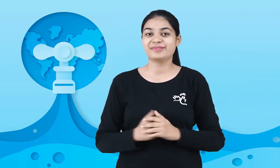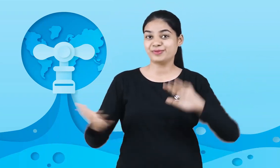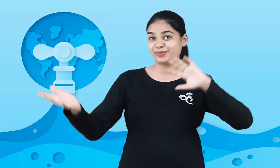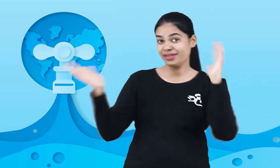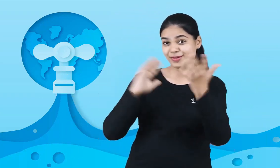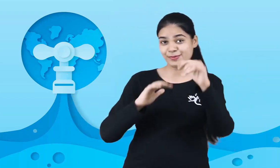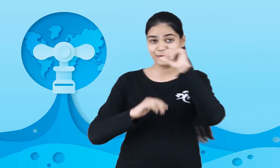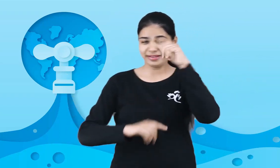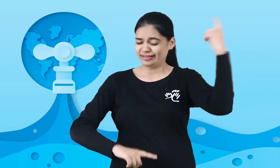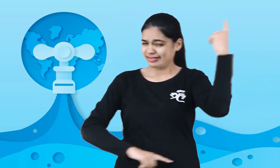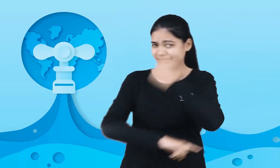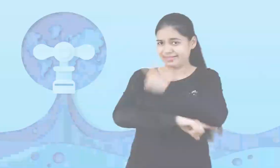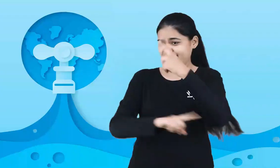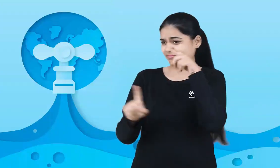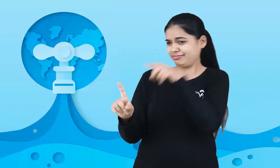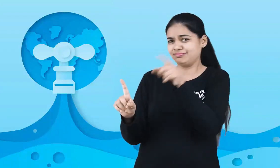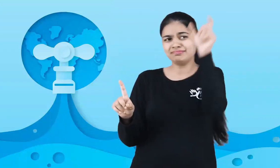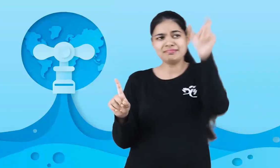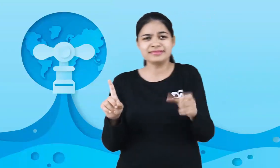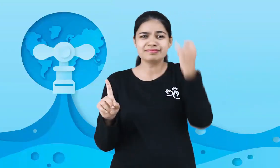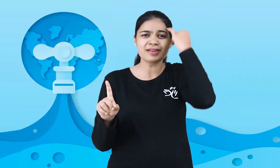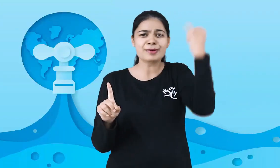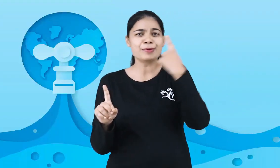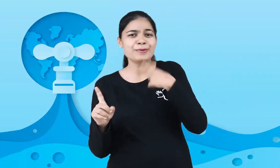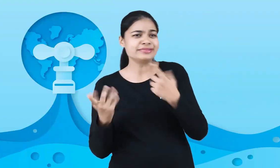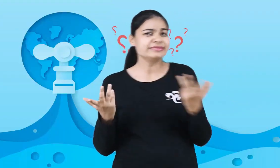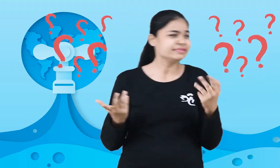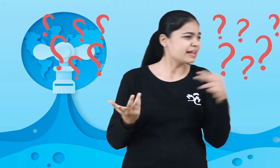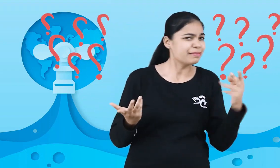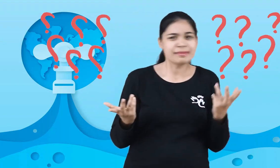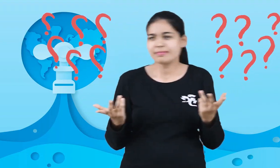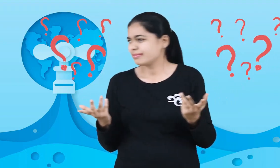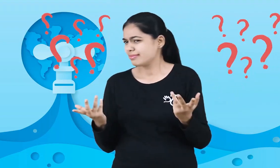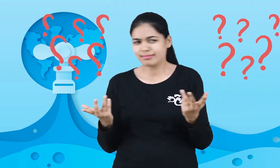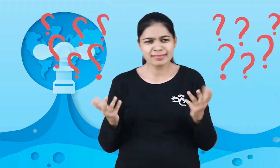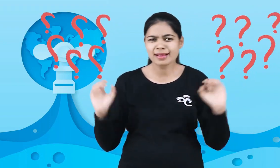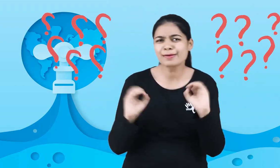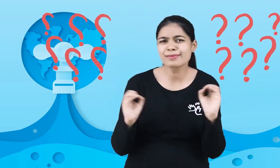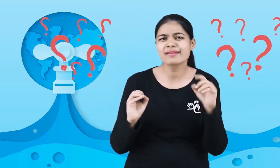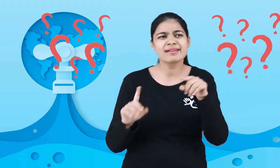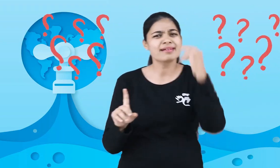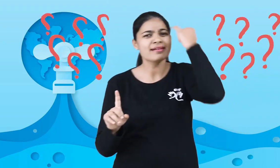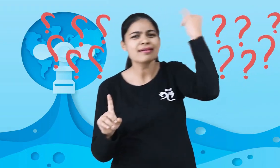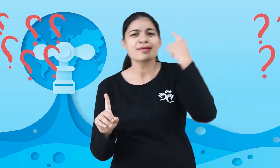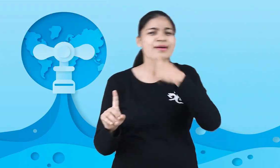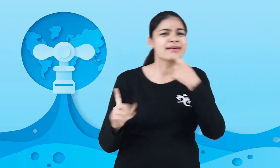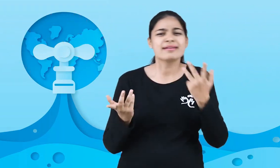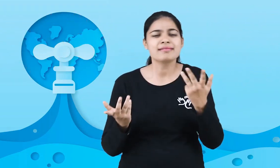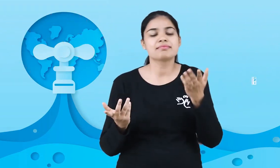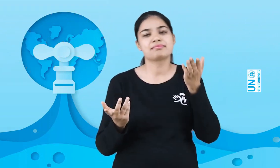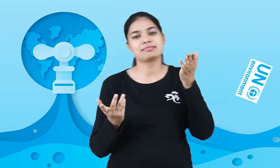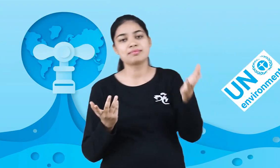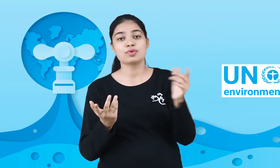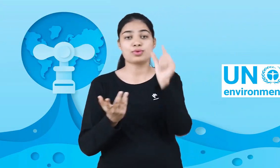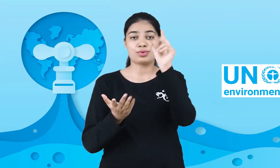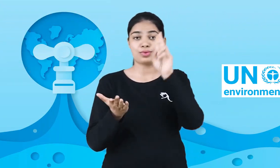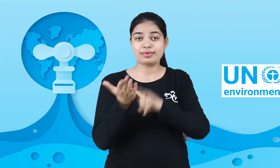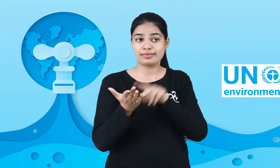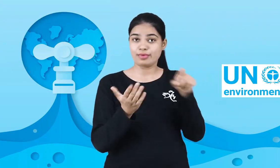Who established World Water Day? You know? No one? The UN Conference